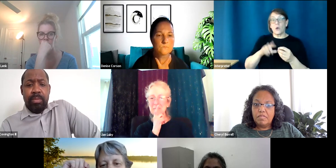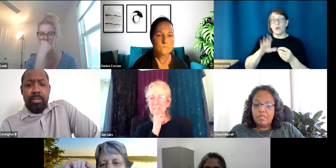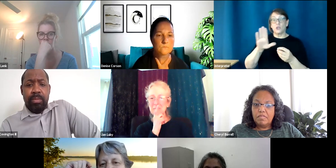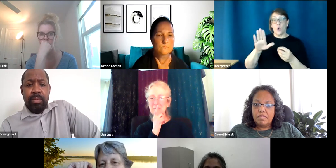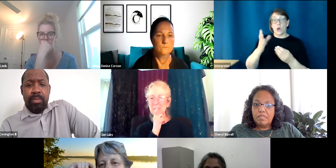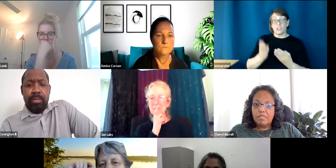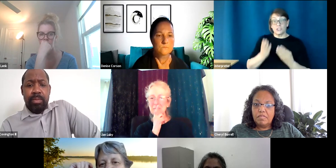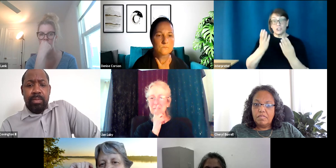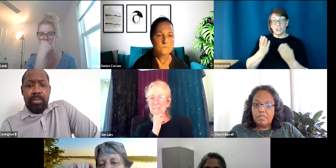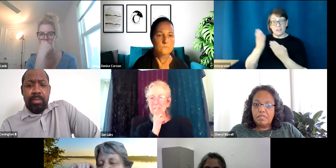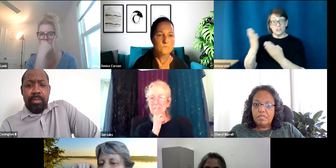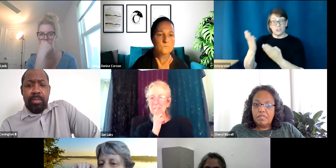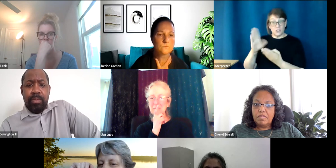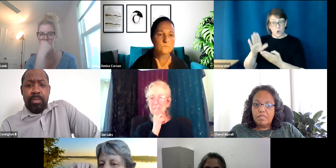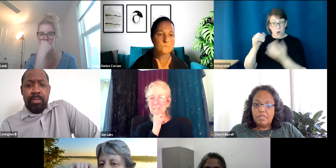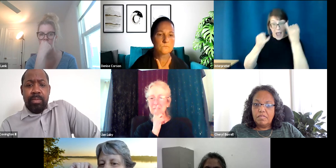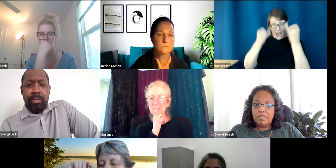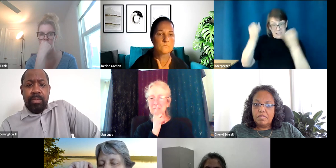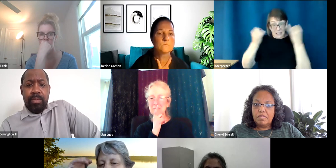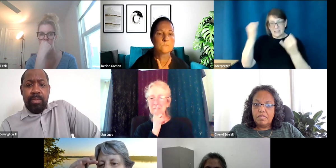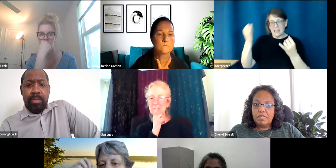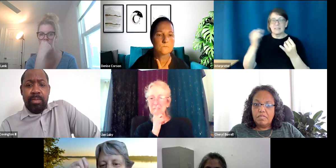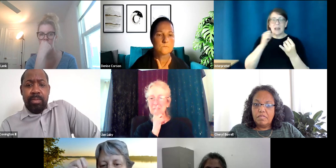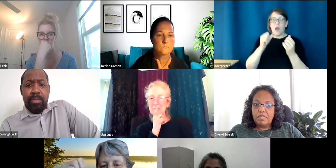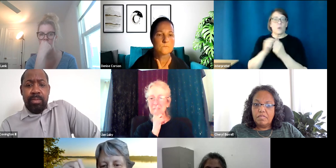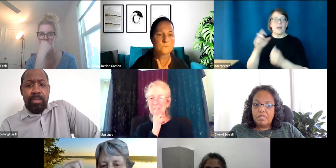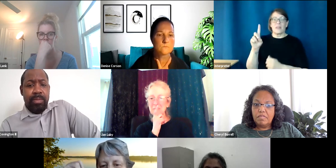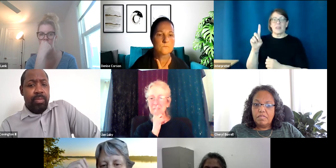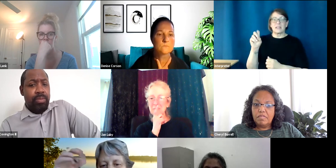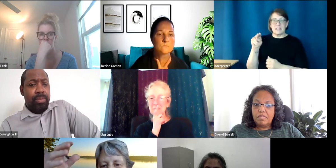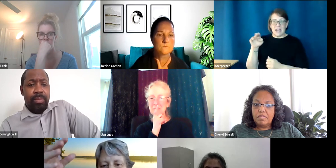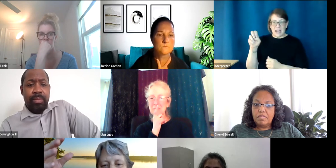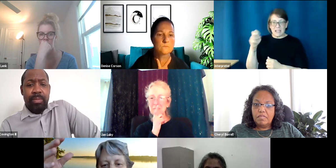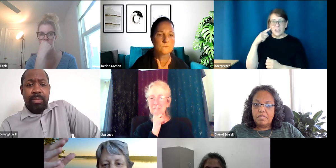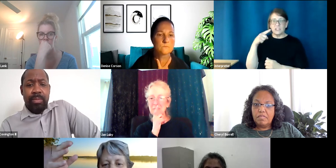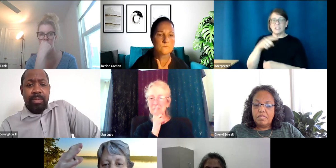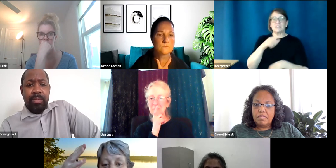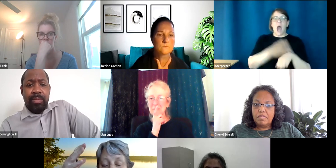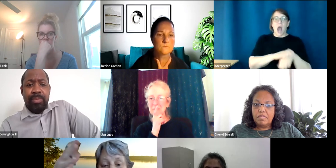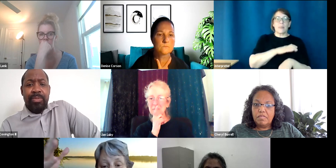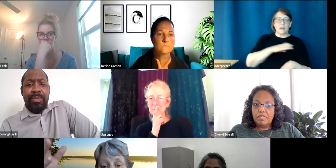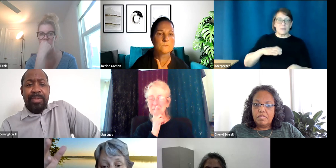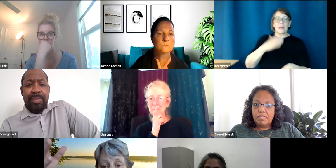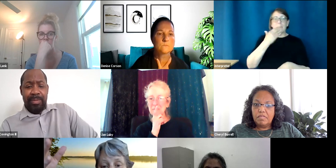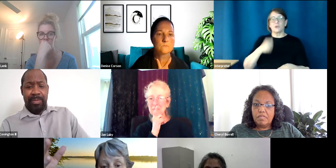ideas is to not do it with Denise because she's actually on the committee, but to do it with Ernest who's a staff person.